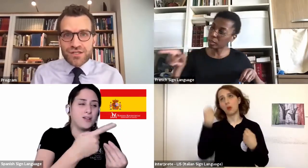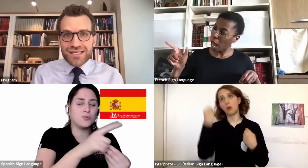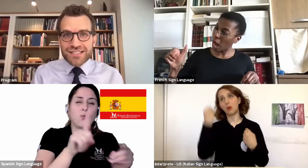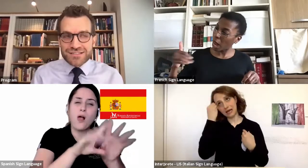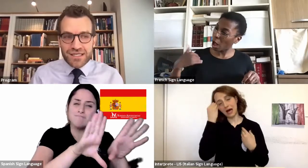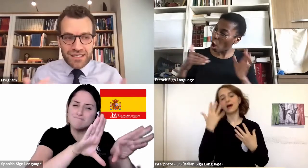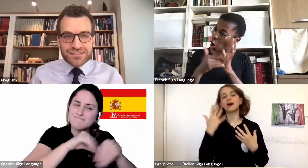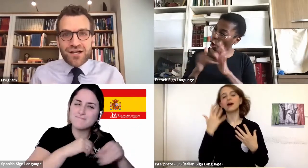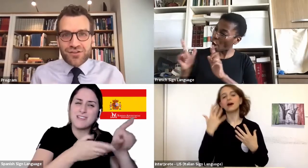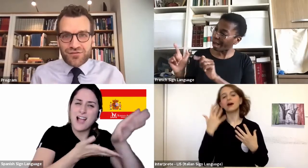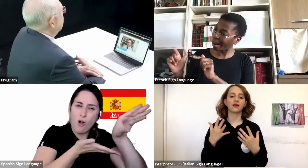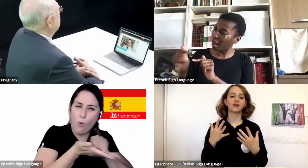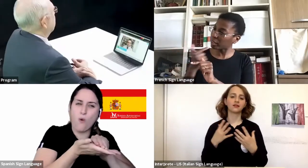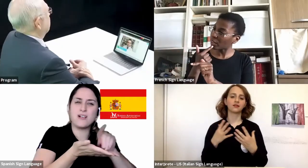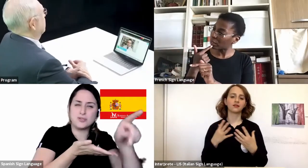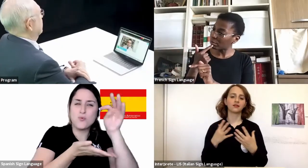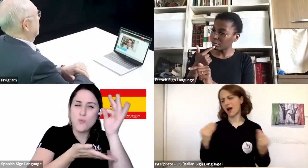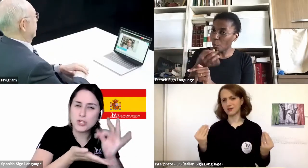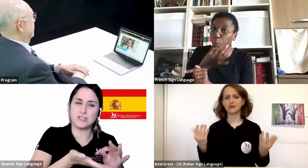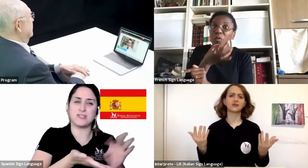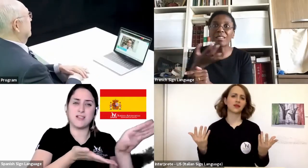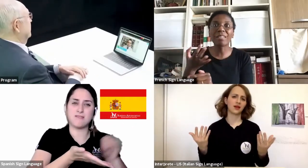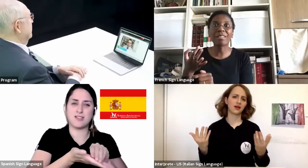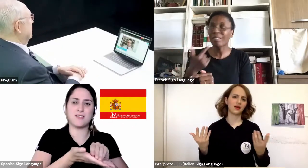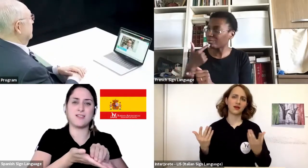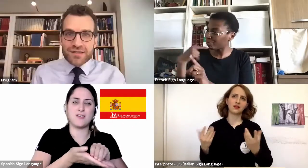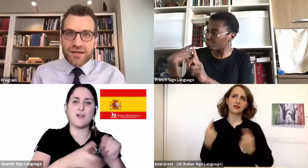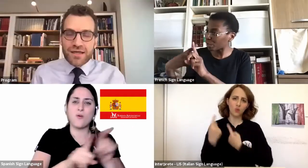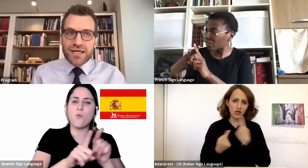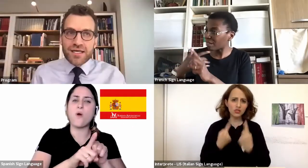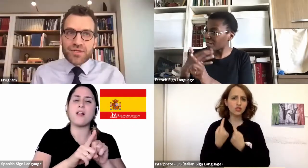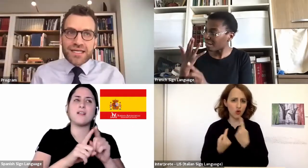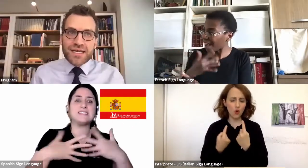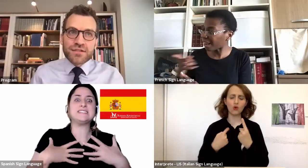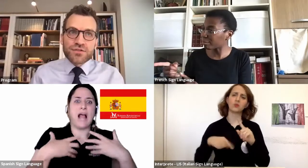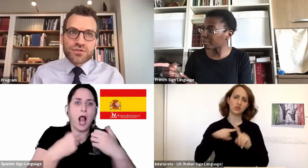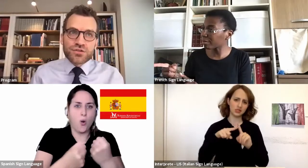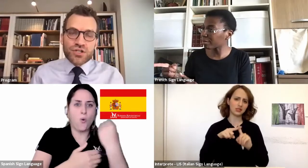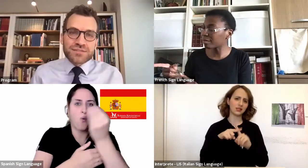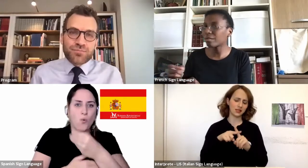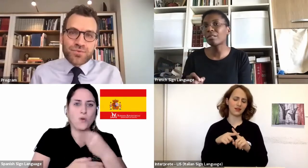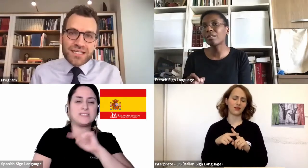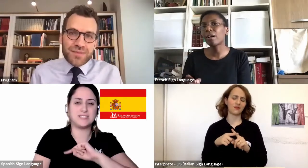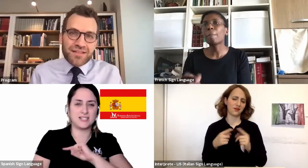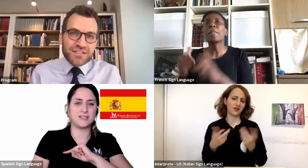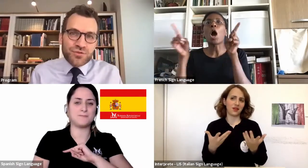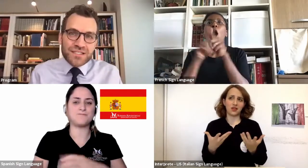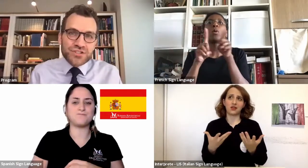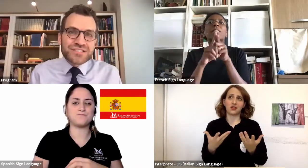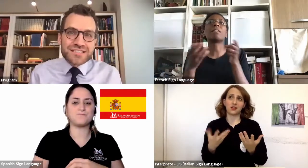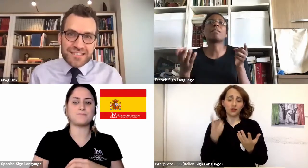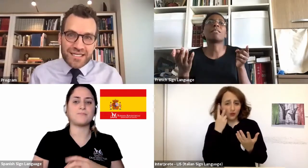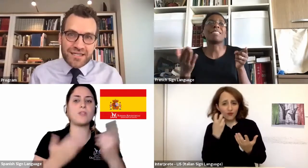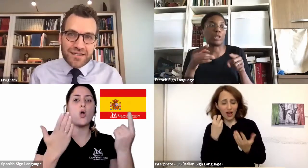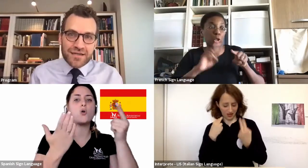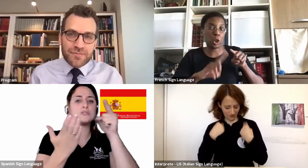It's good indications. It's healthy functioning to do that. But again, not expect things to be